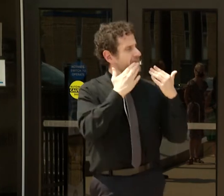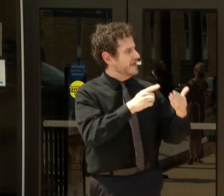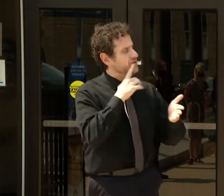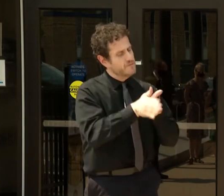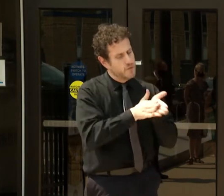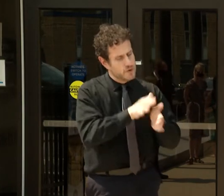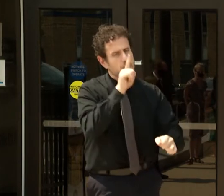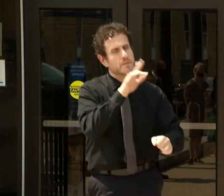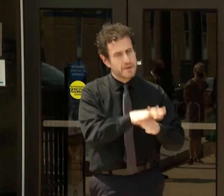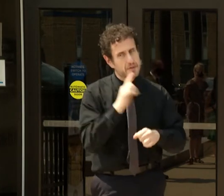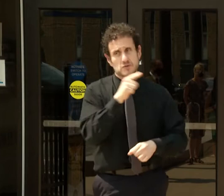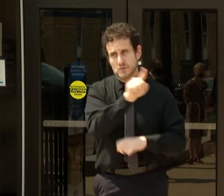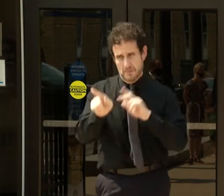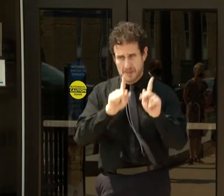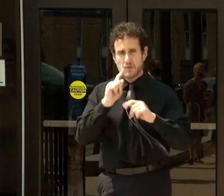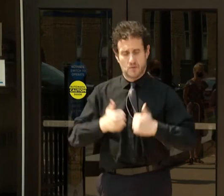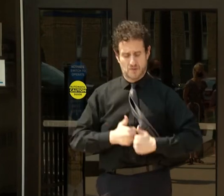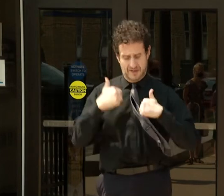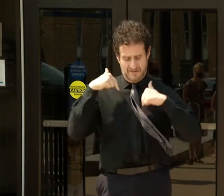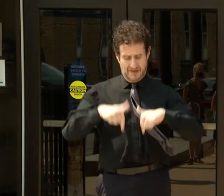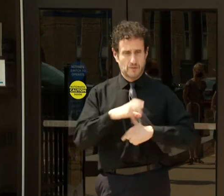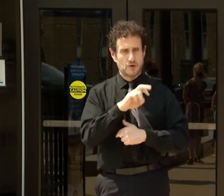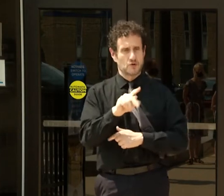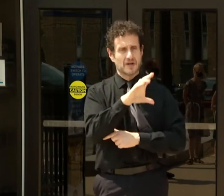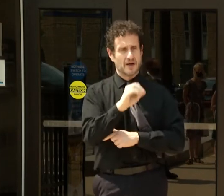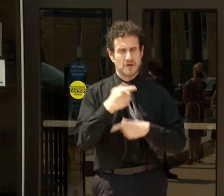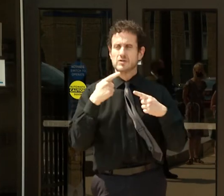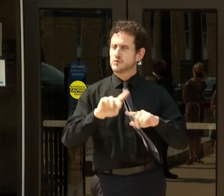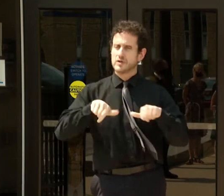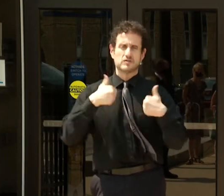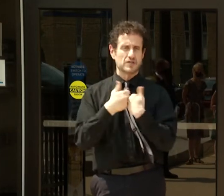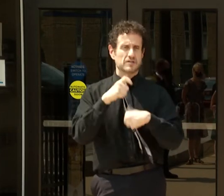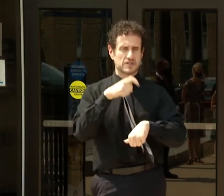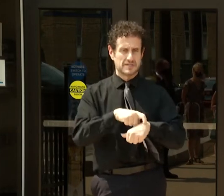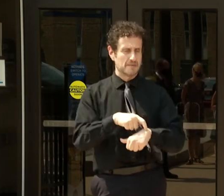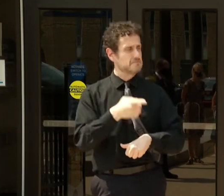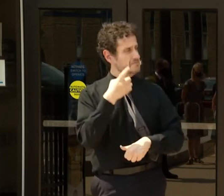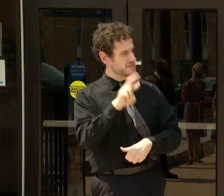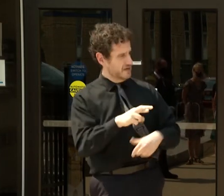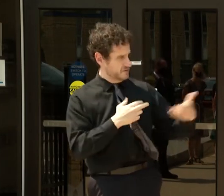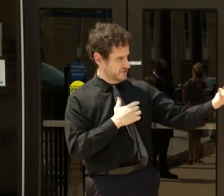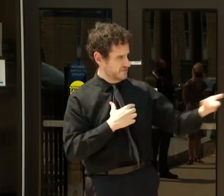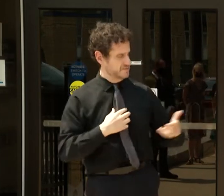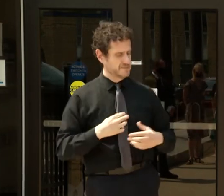commitment to these residents during a challenging time. Dr. Runcomar?